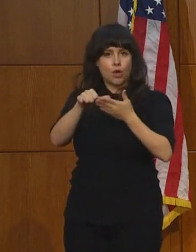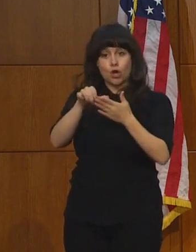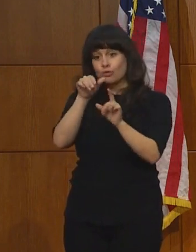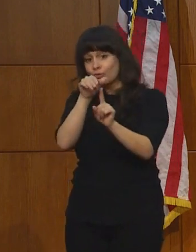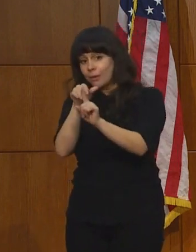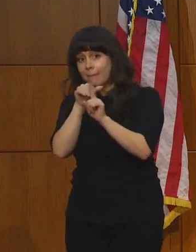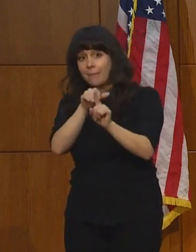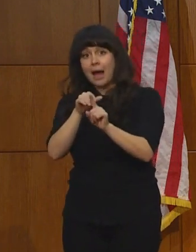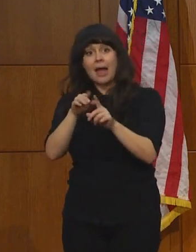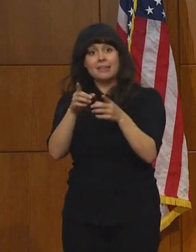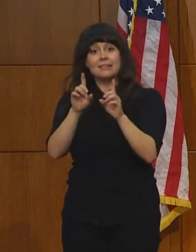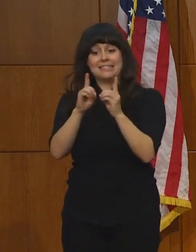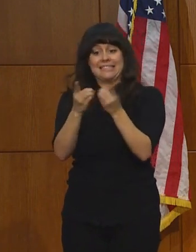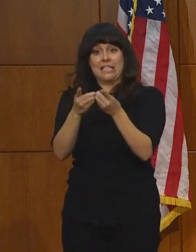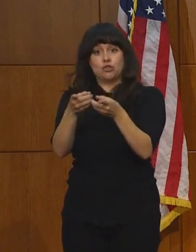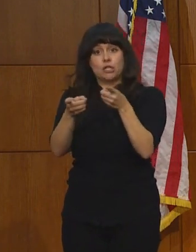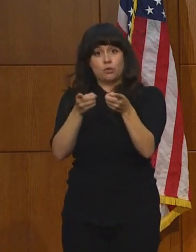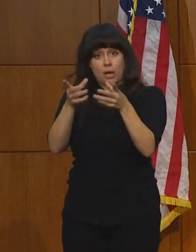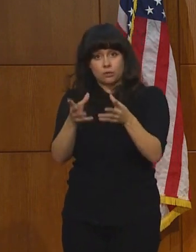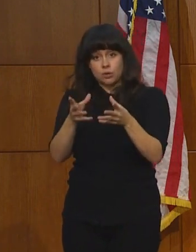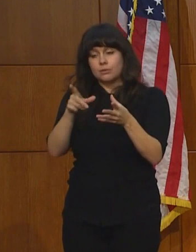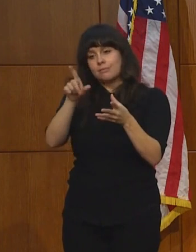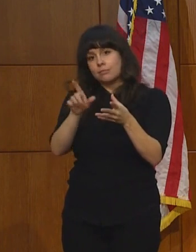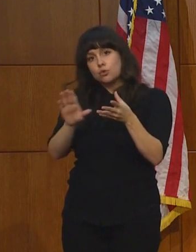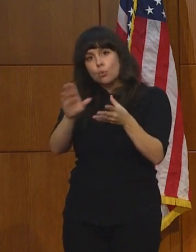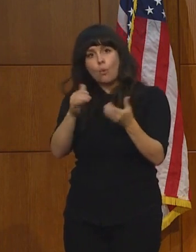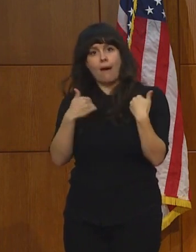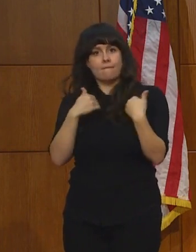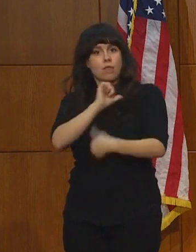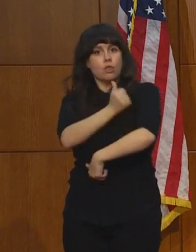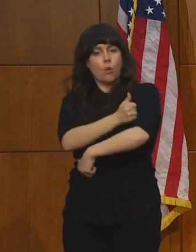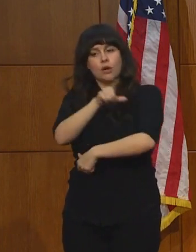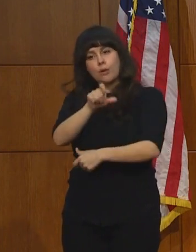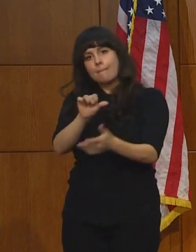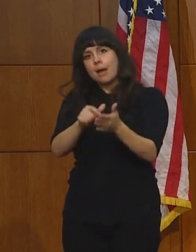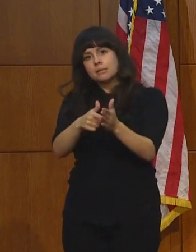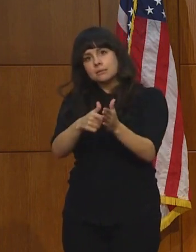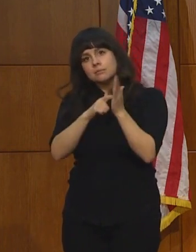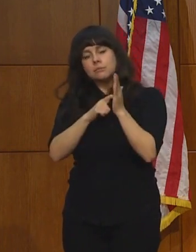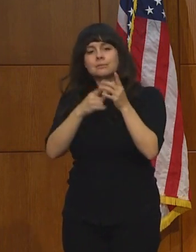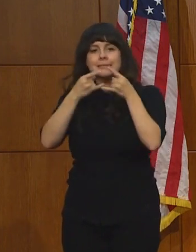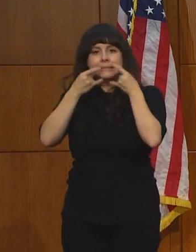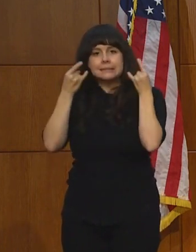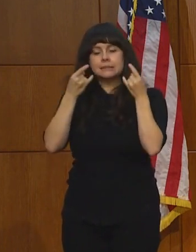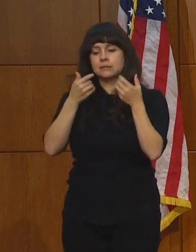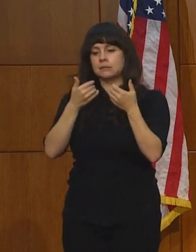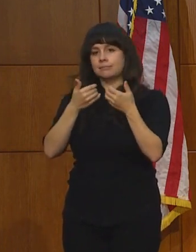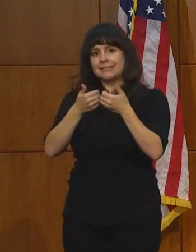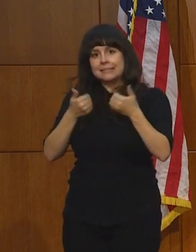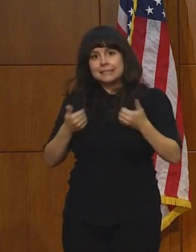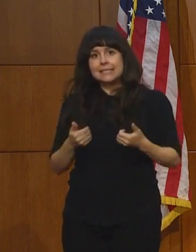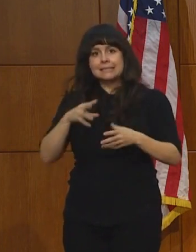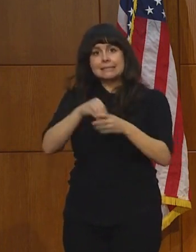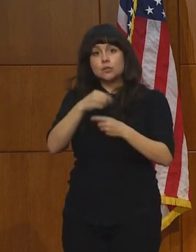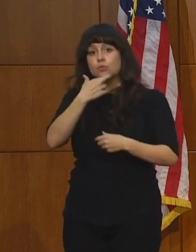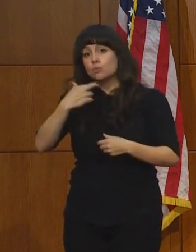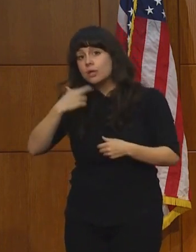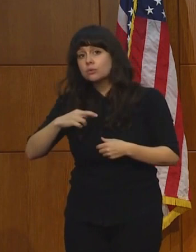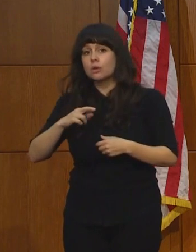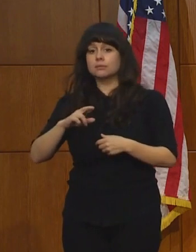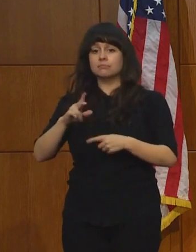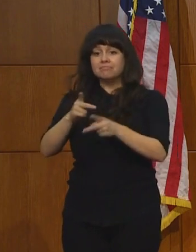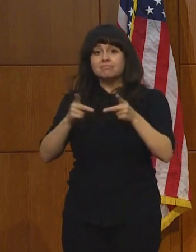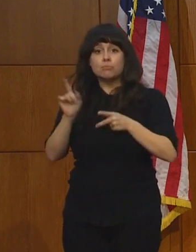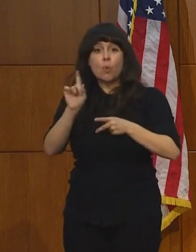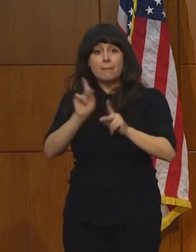authority to enforce face-covering rules and regulations on physical distancing in restaurants and places where